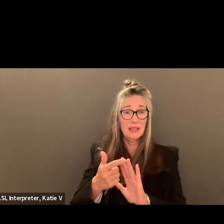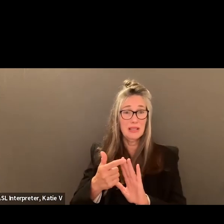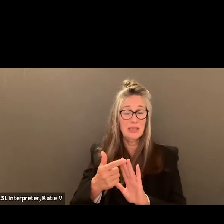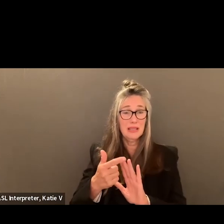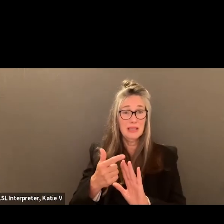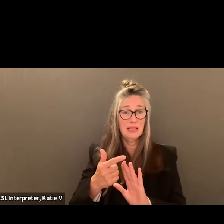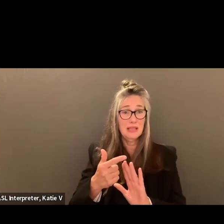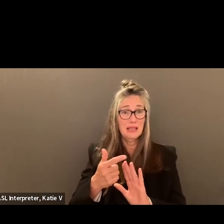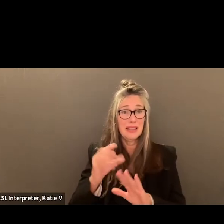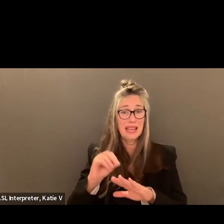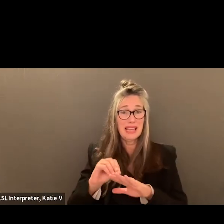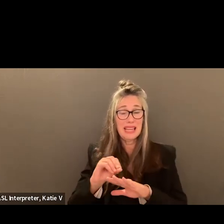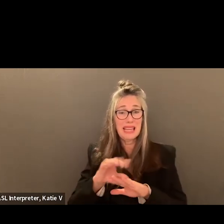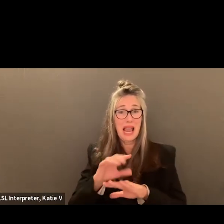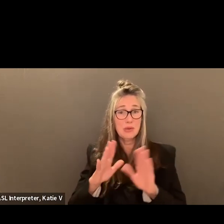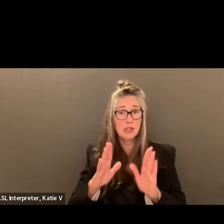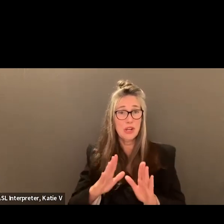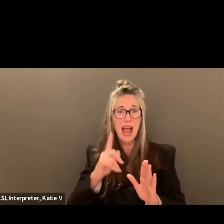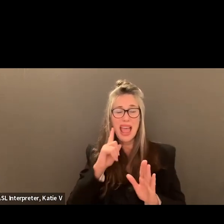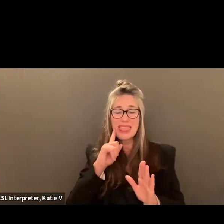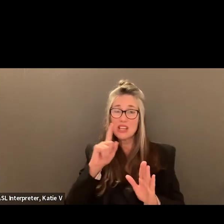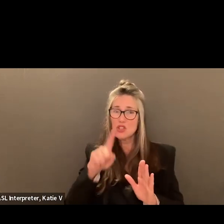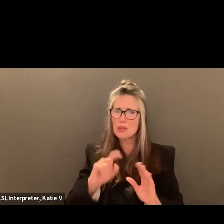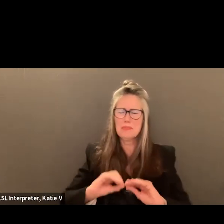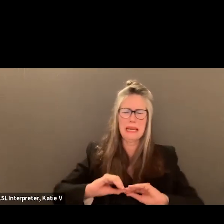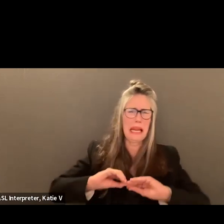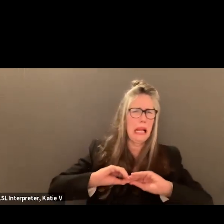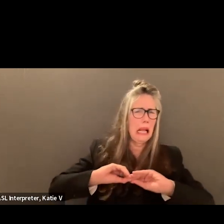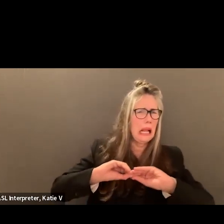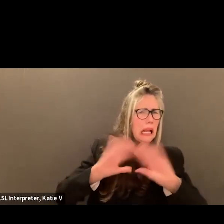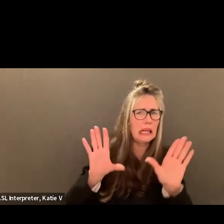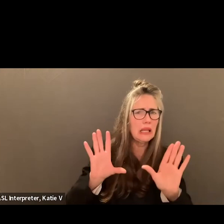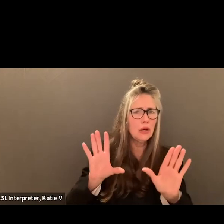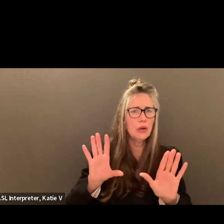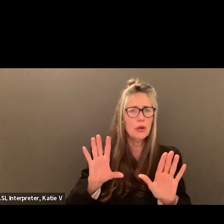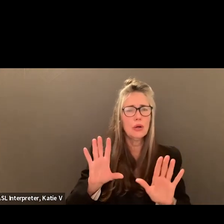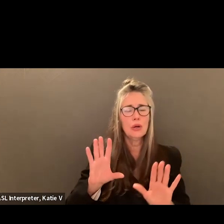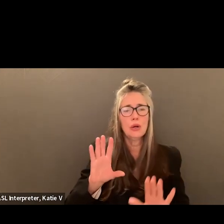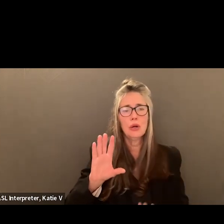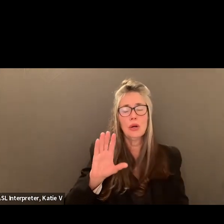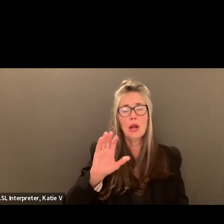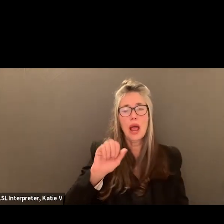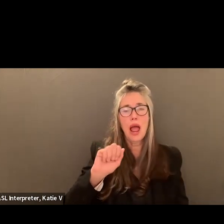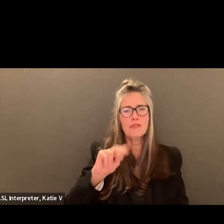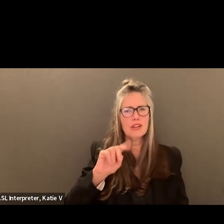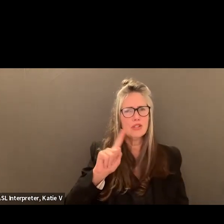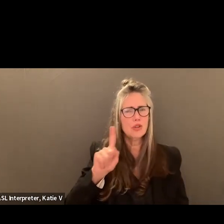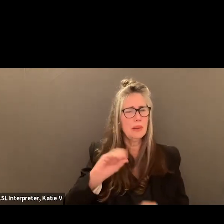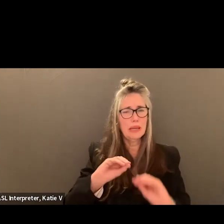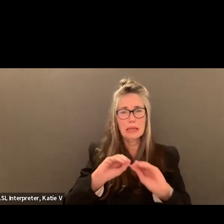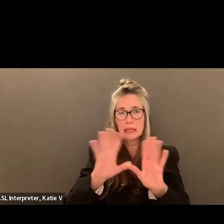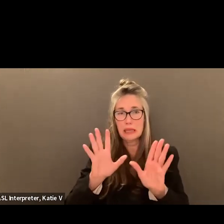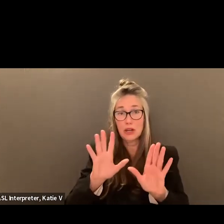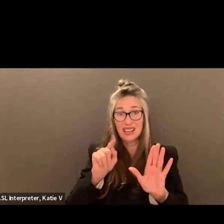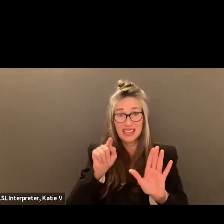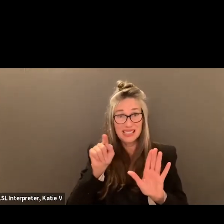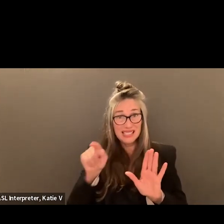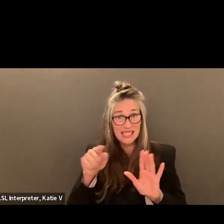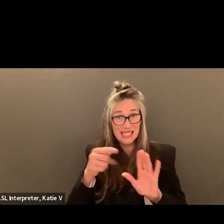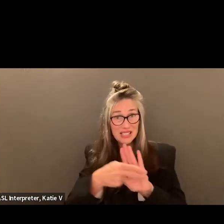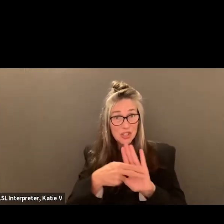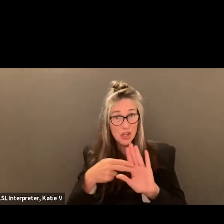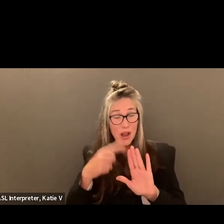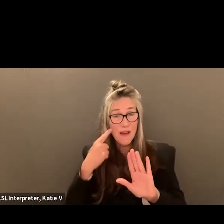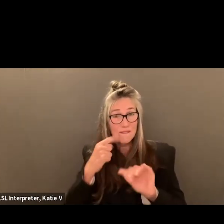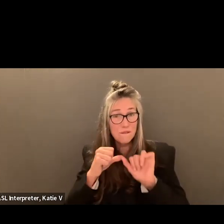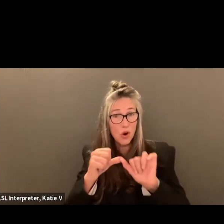that we make it crystal clear. I think we need to specify, is this term a